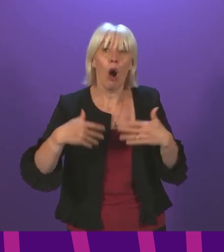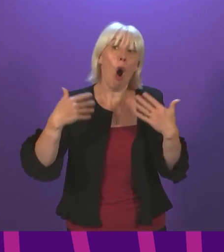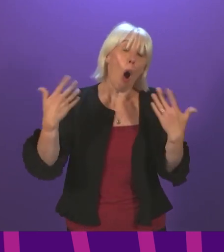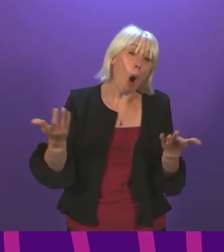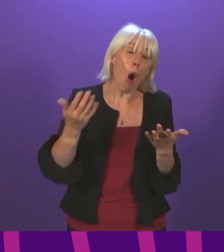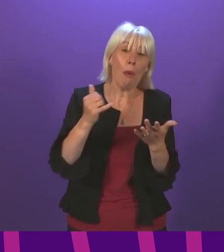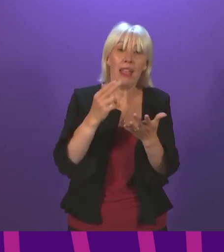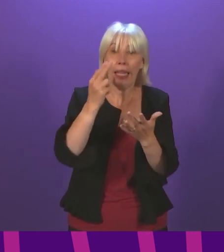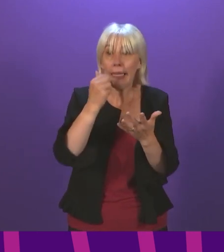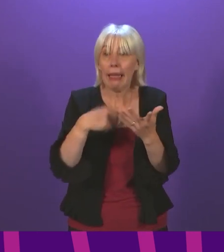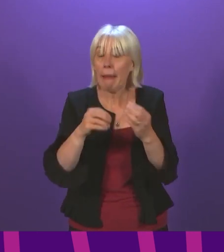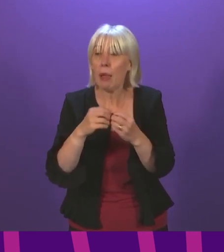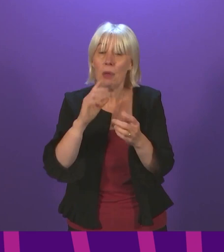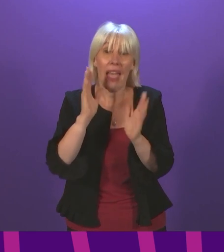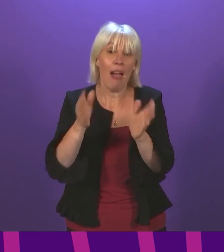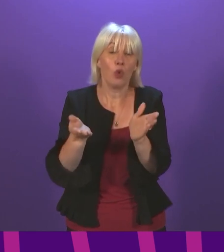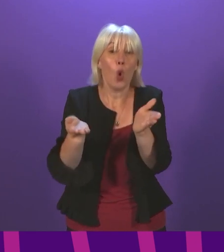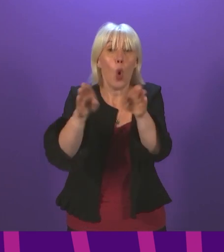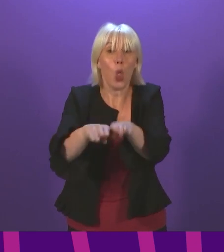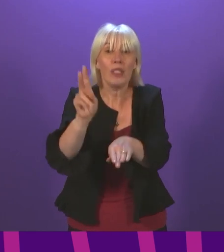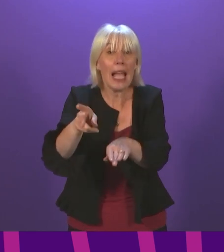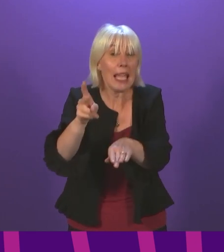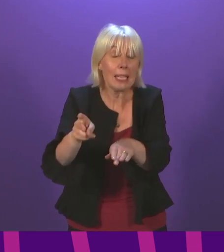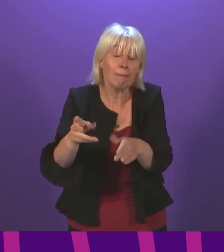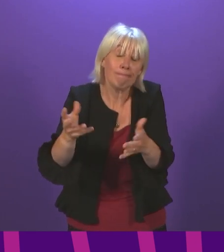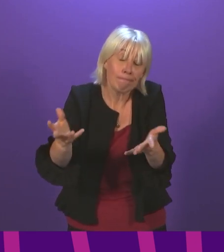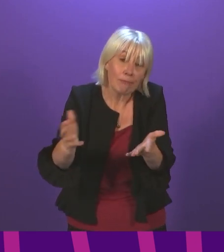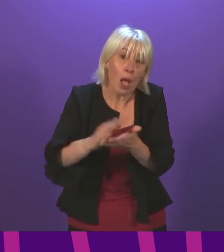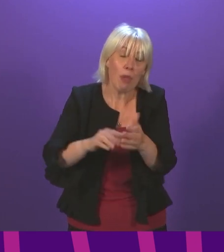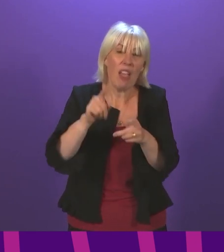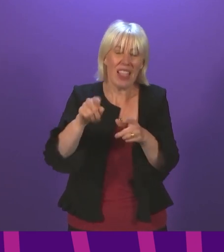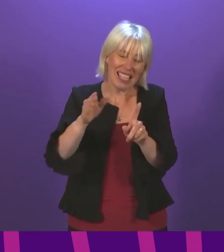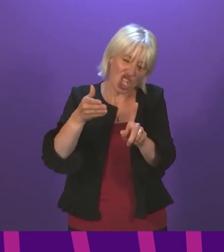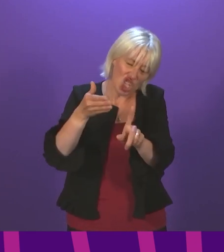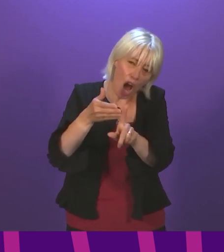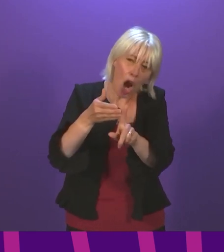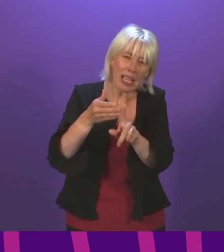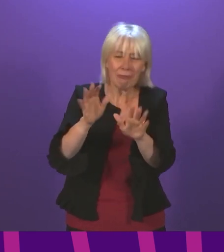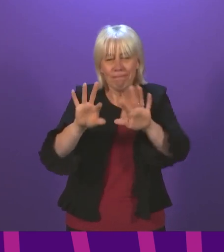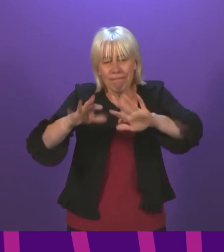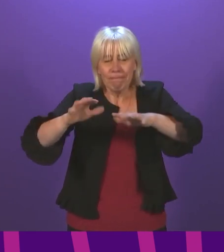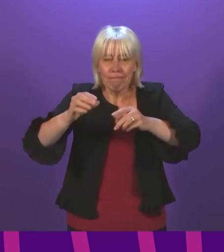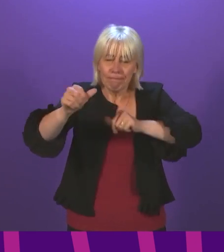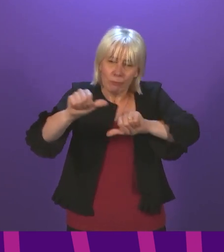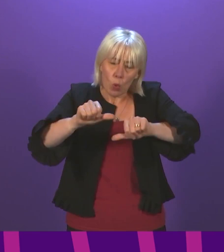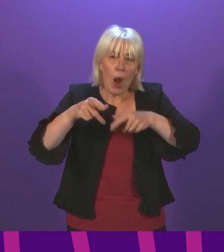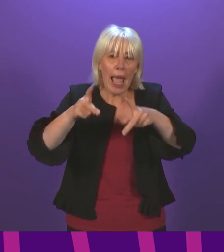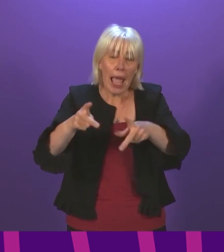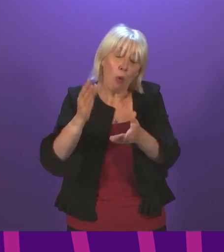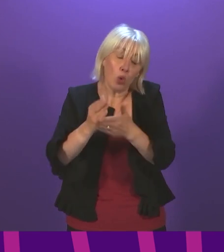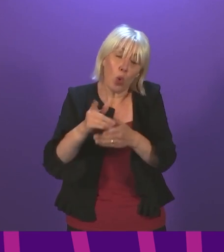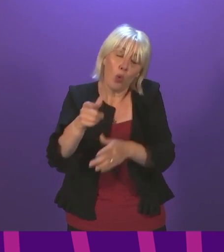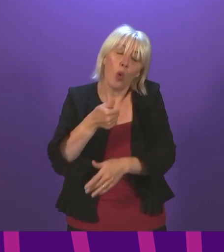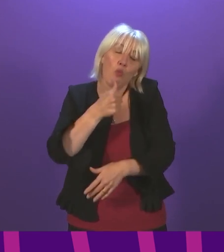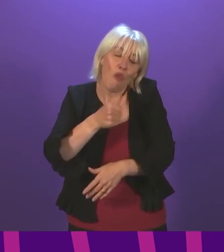perhaps facing a period of closure again, then this targeted proportionate measure is one that I think many would prefer to closure.